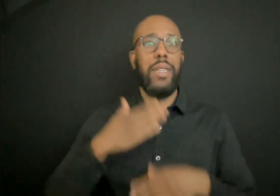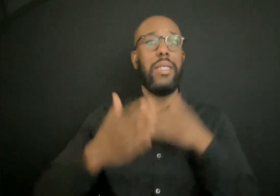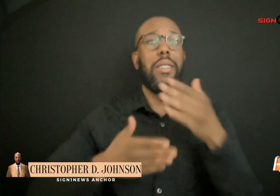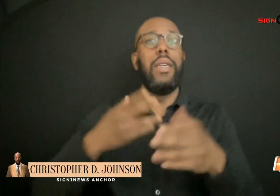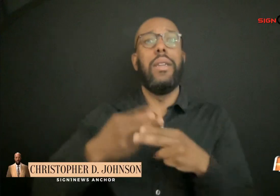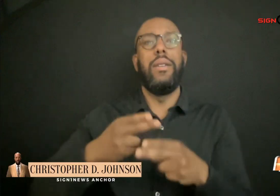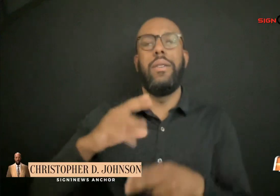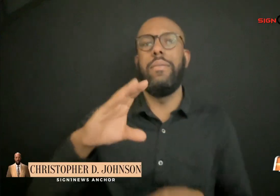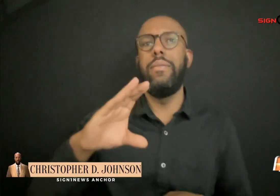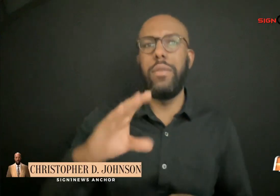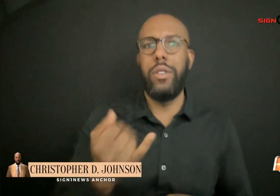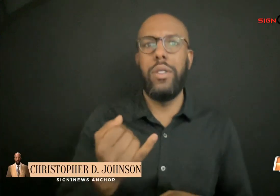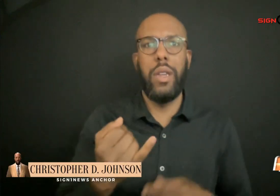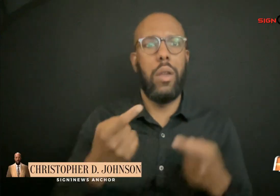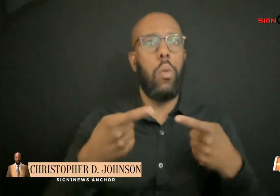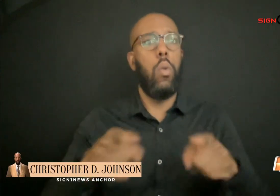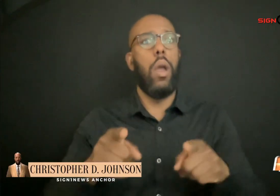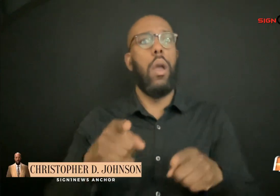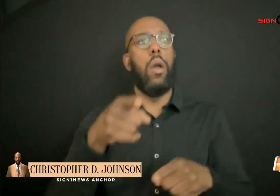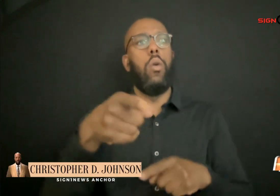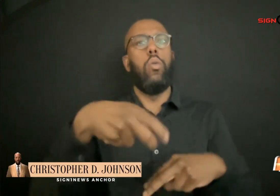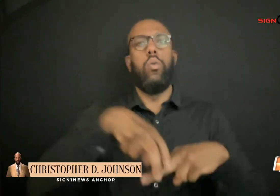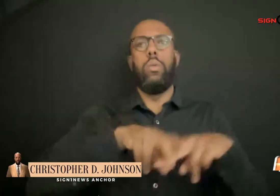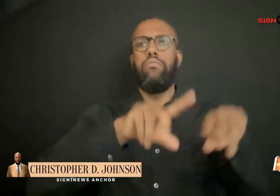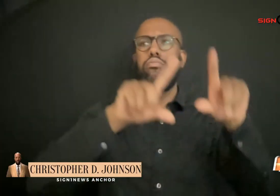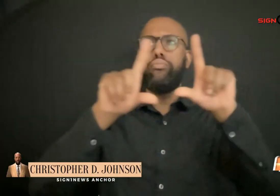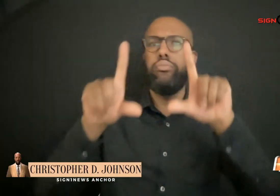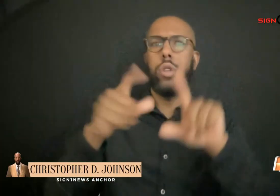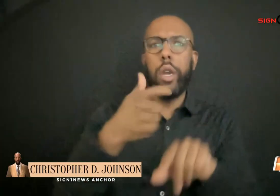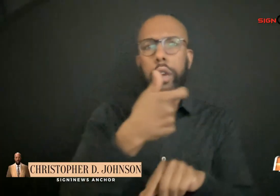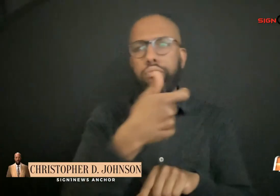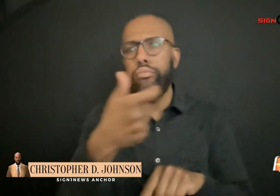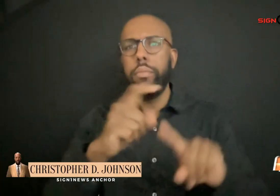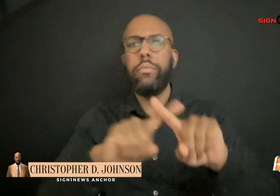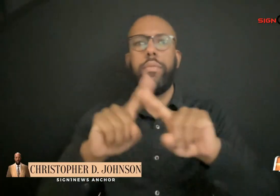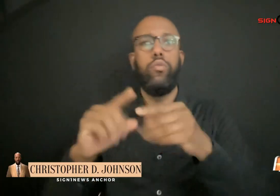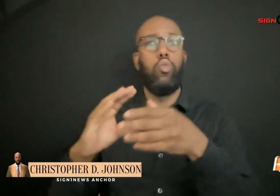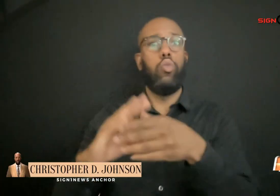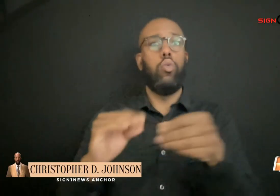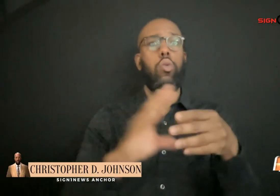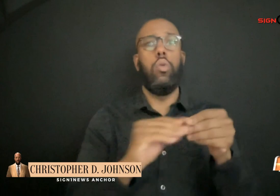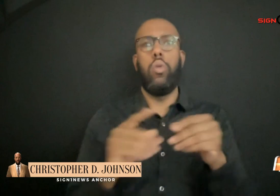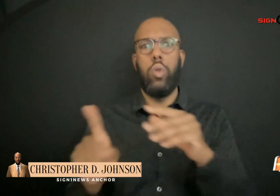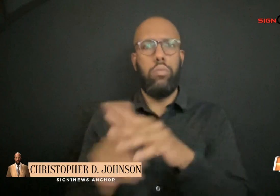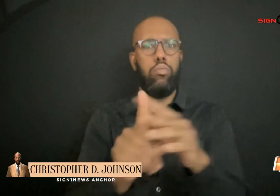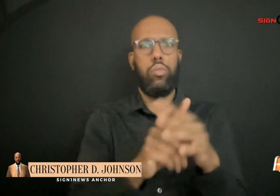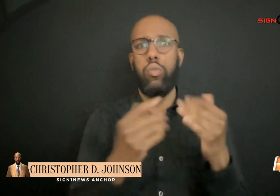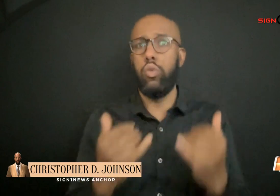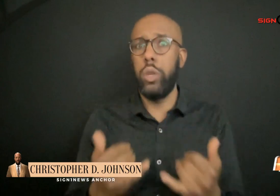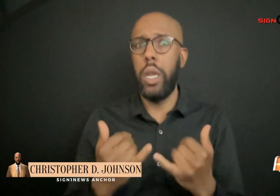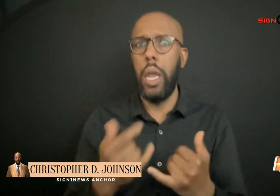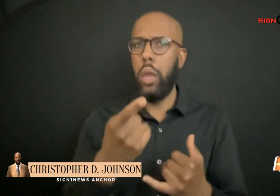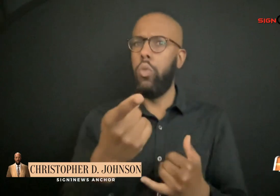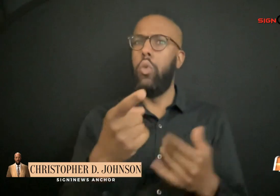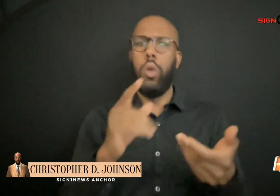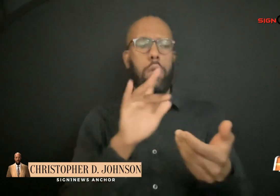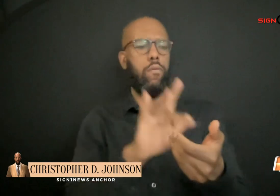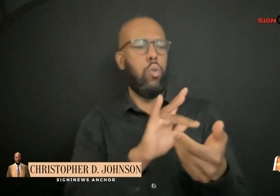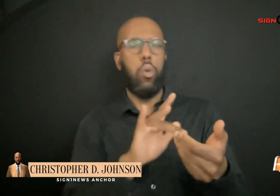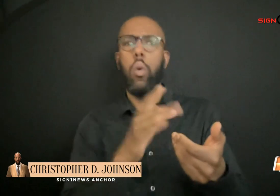Christopher D. Johnson. Here's a quick look at the top trending stories making headlines today. If you post an interesting comment about this